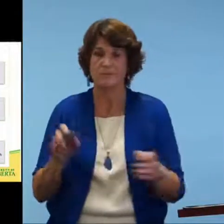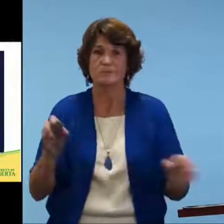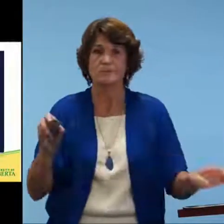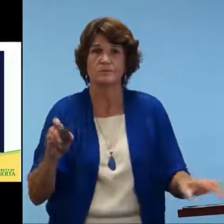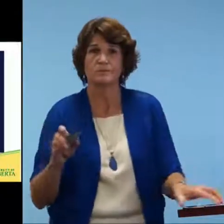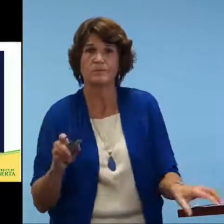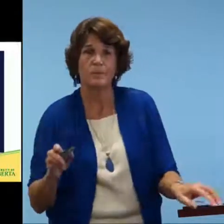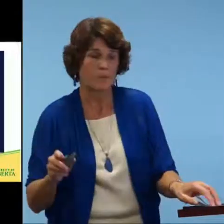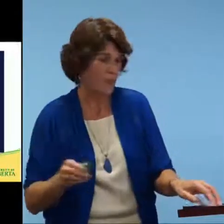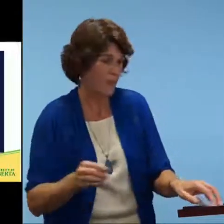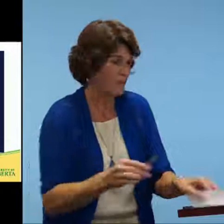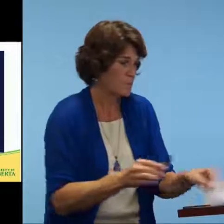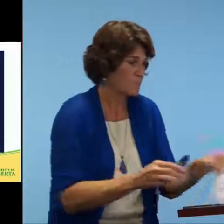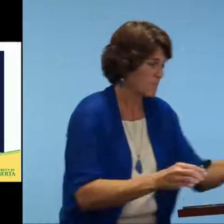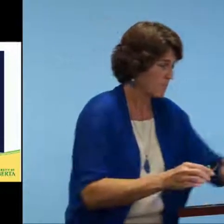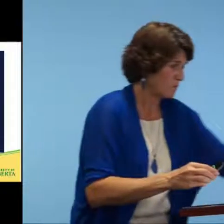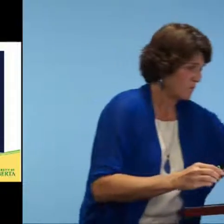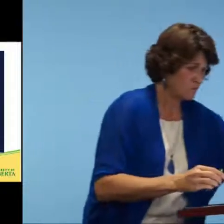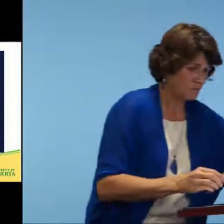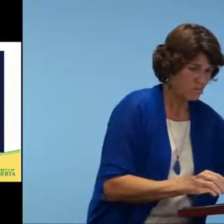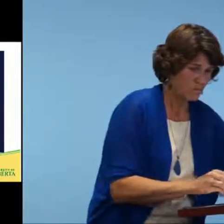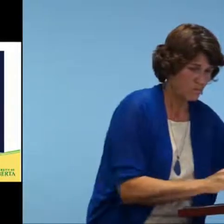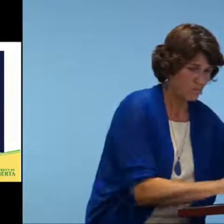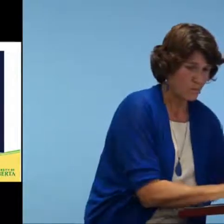those skills work through the test as such.